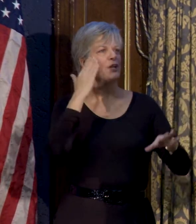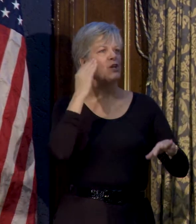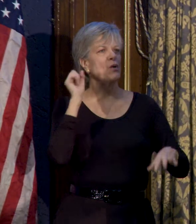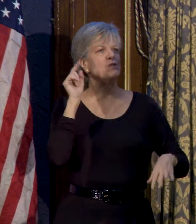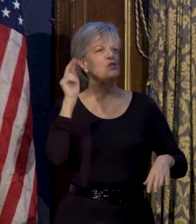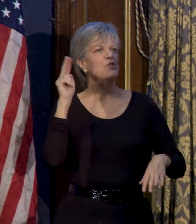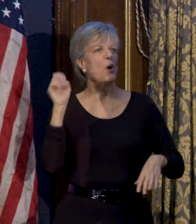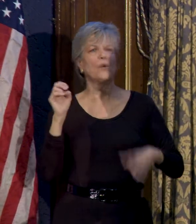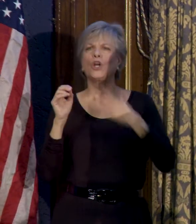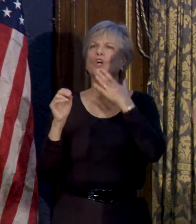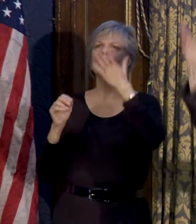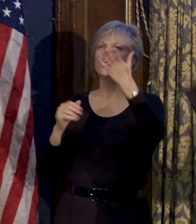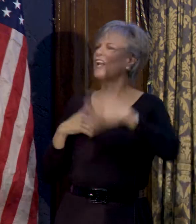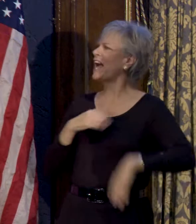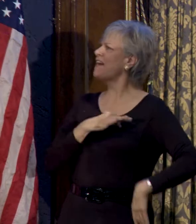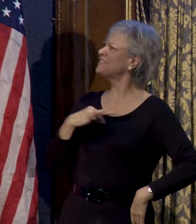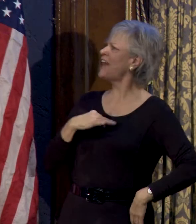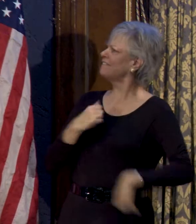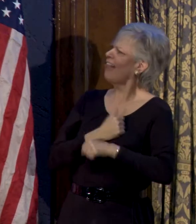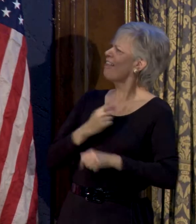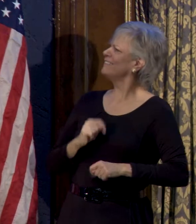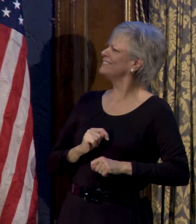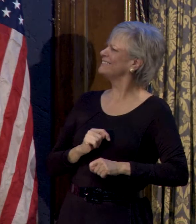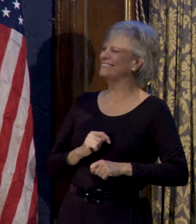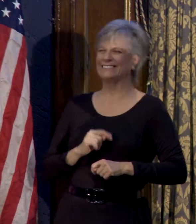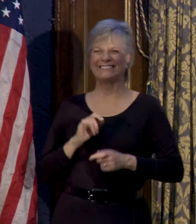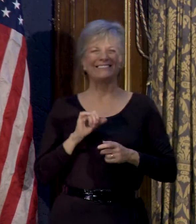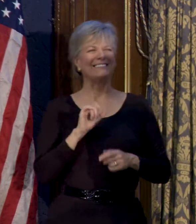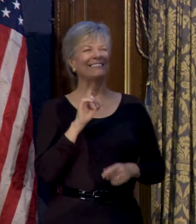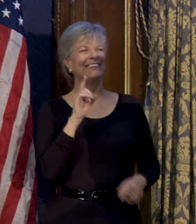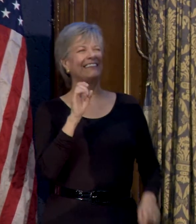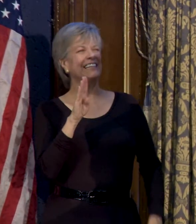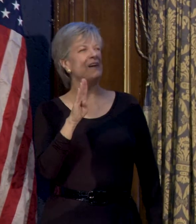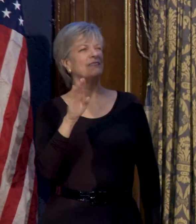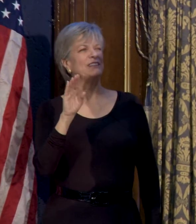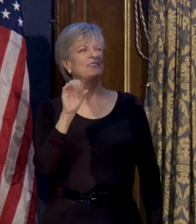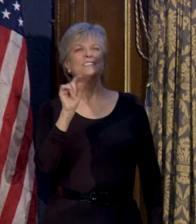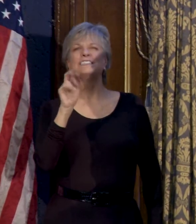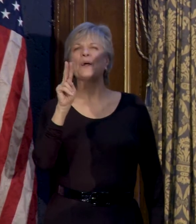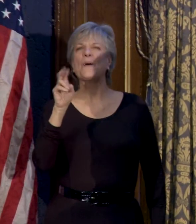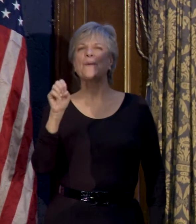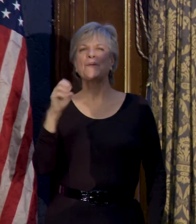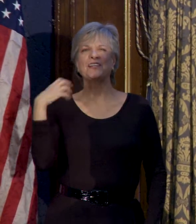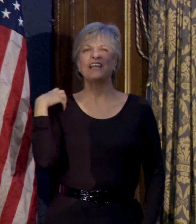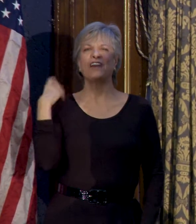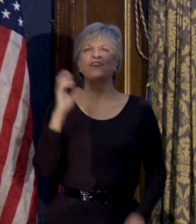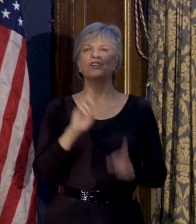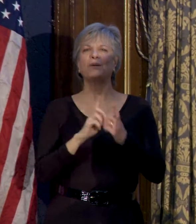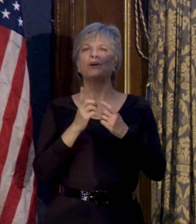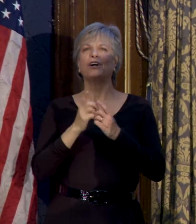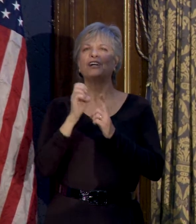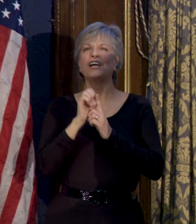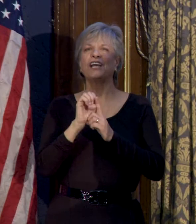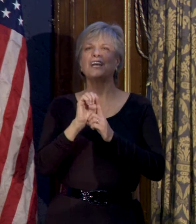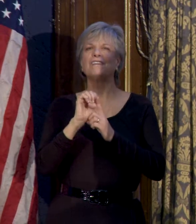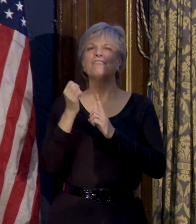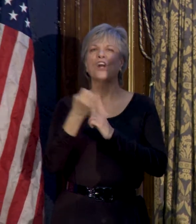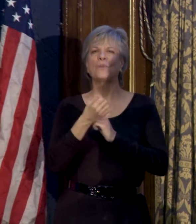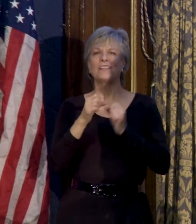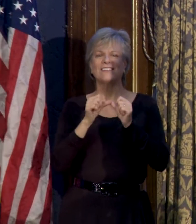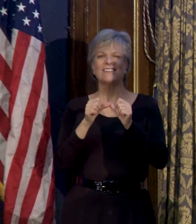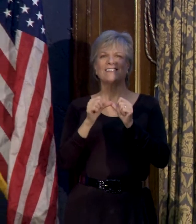Oh, good. I've got staff. I love it. Okay. Deb Stone. Deb Stone is head of our Department of Environment and Sustainability.